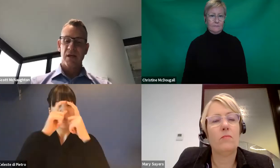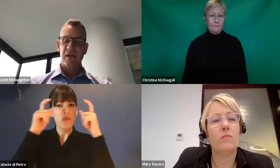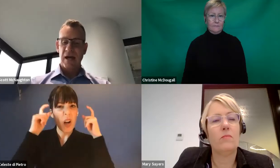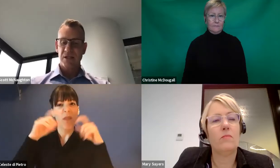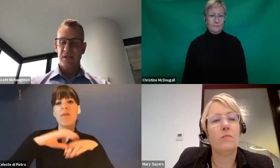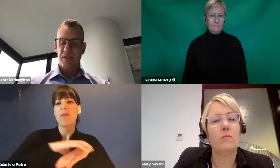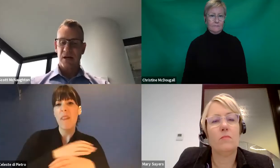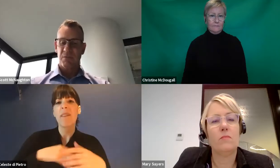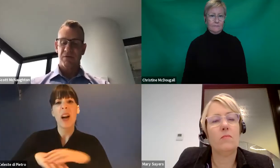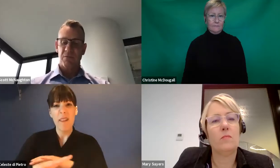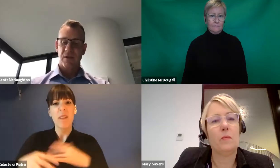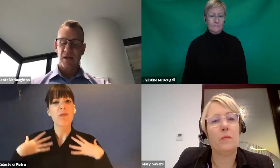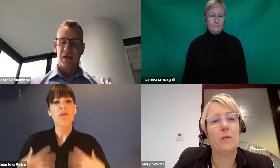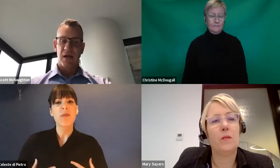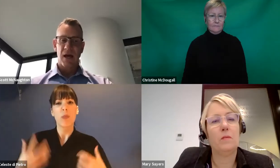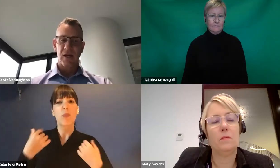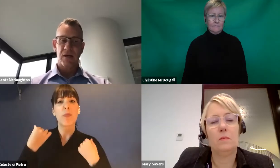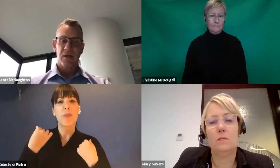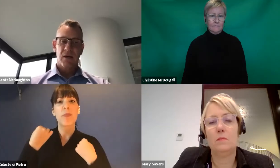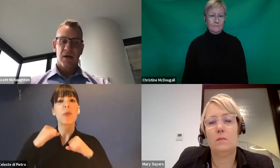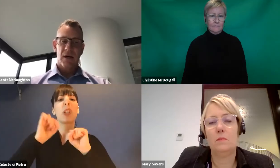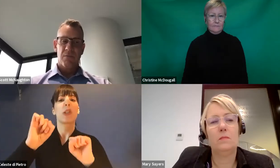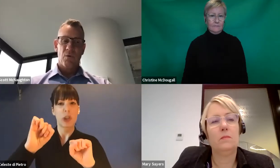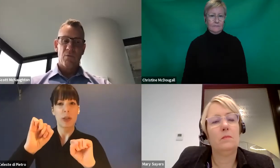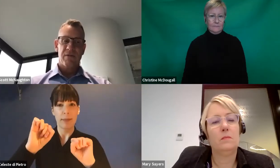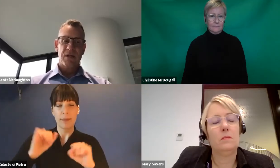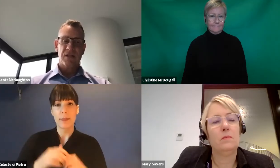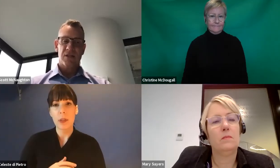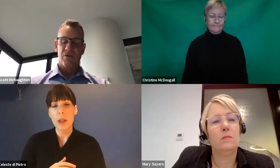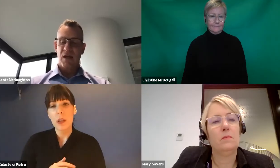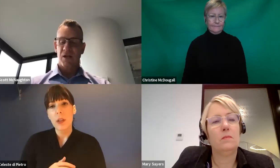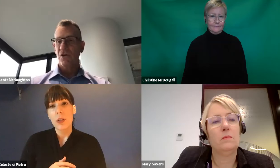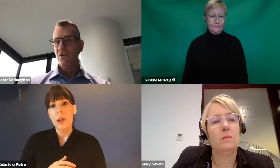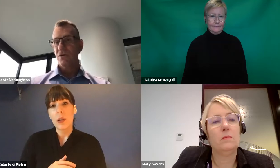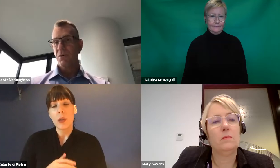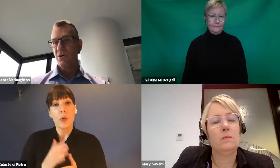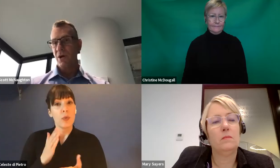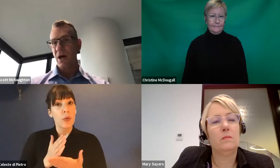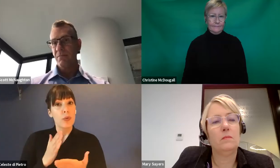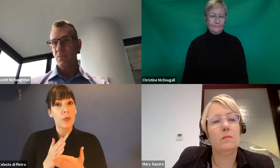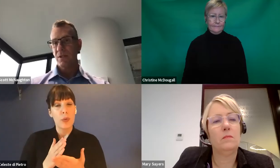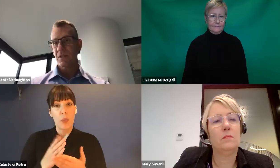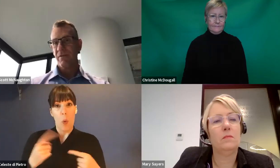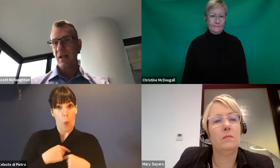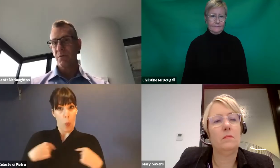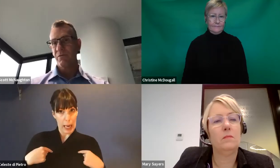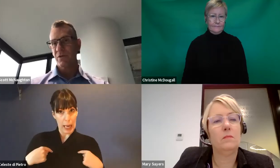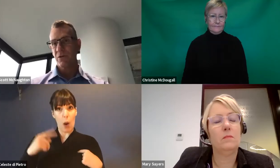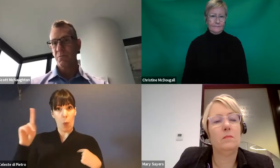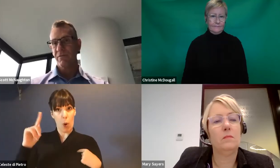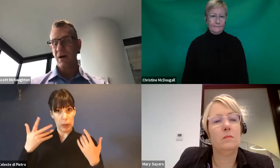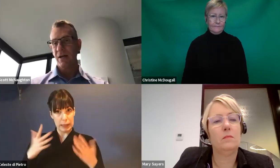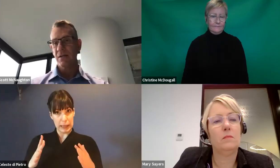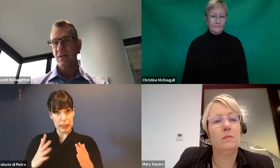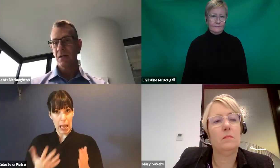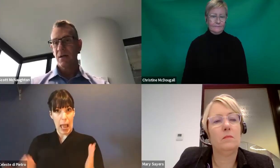other thing that the agency has done, we've done within the NDIA, what we've done is created a new support item, which is available for